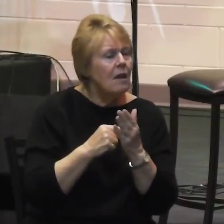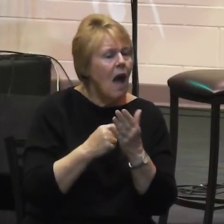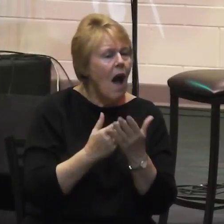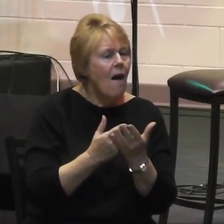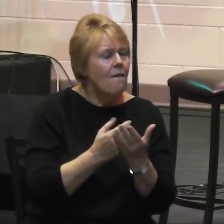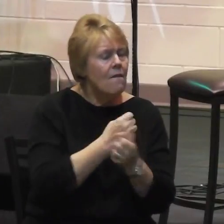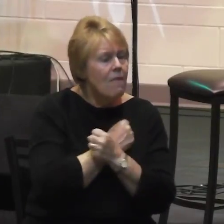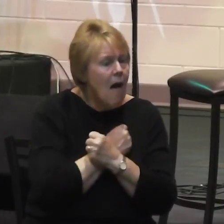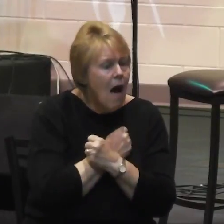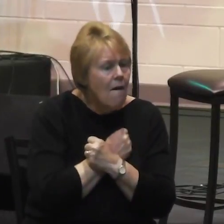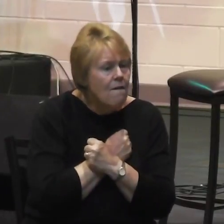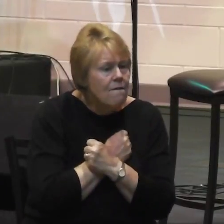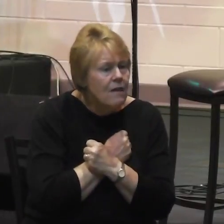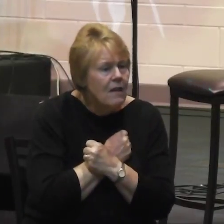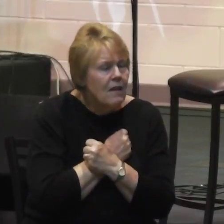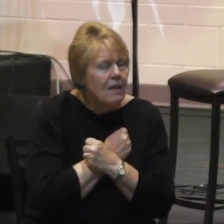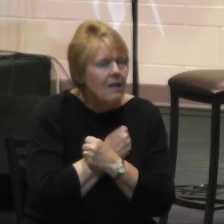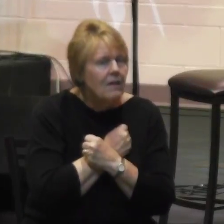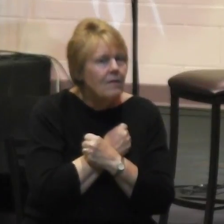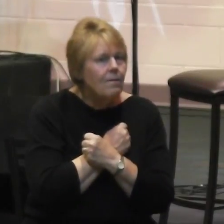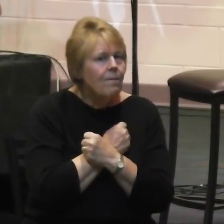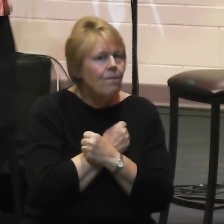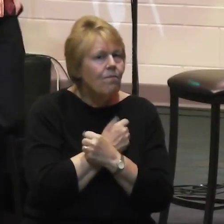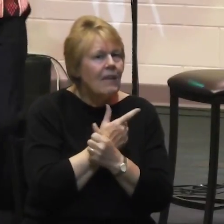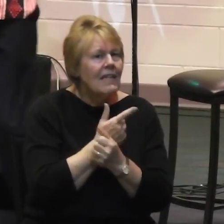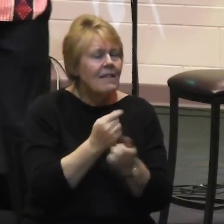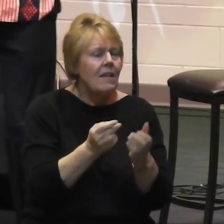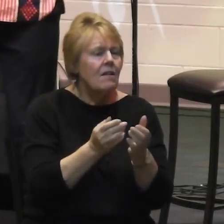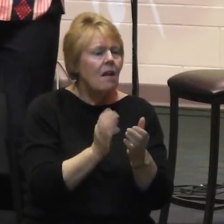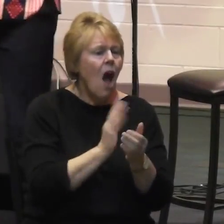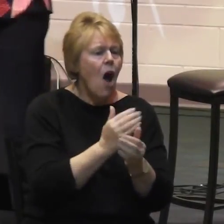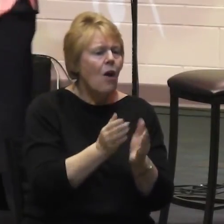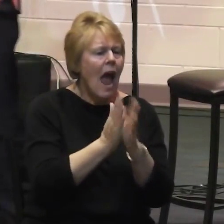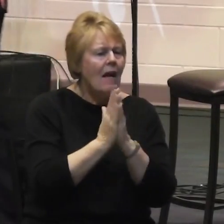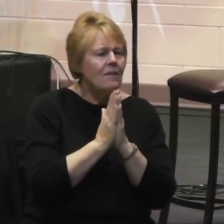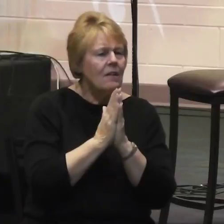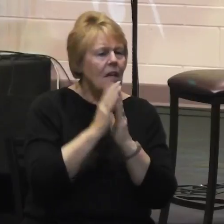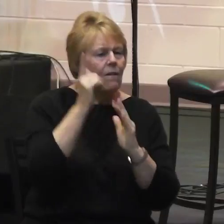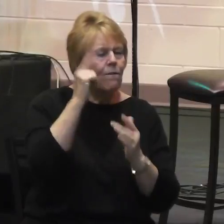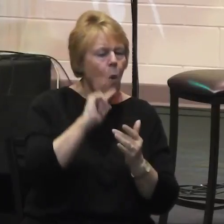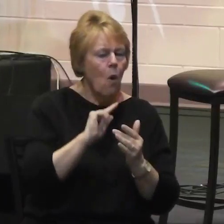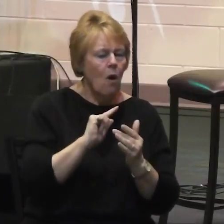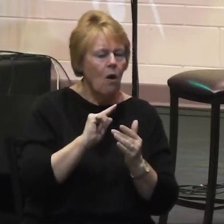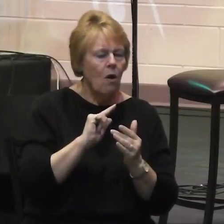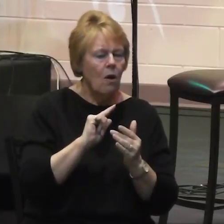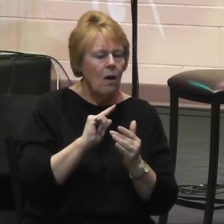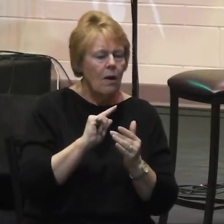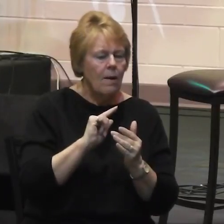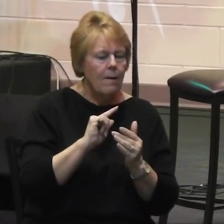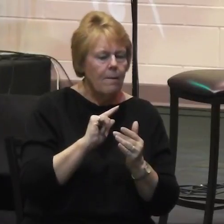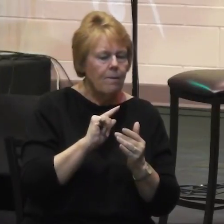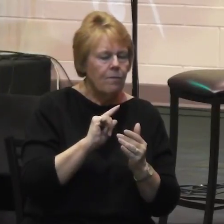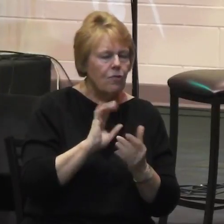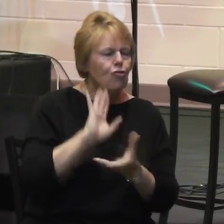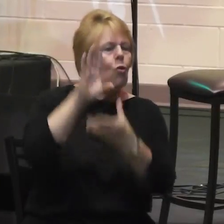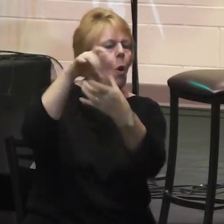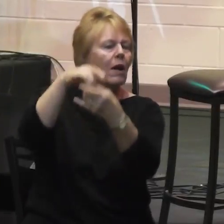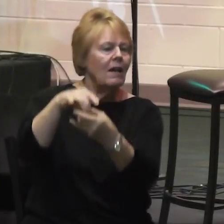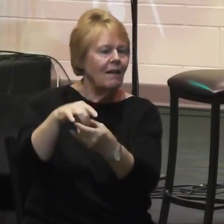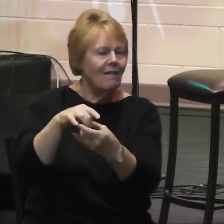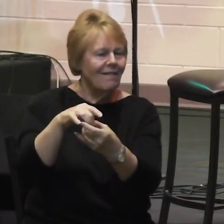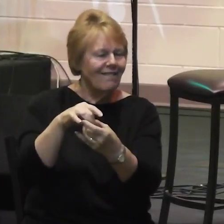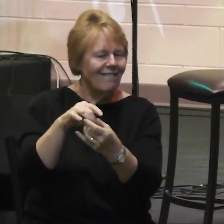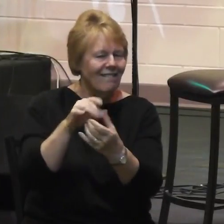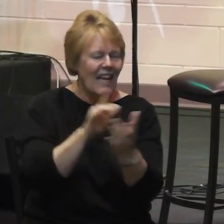in the mission of God. Does that make sense? It's a little convoluted, but it opened my mind when I